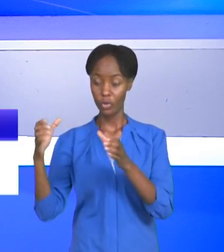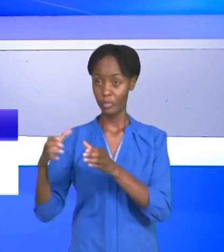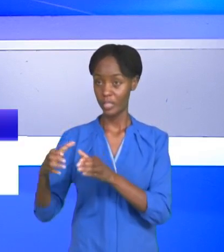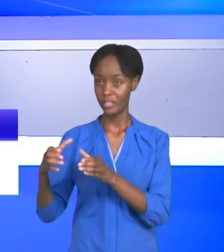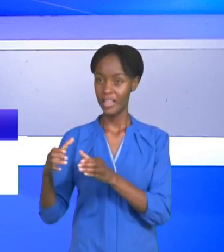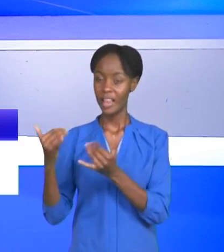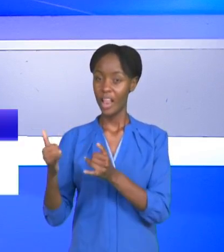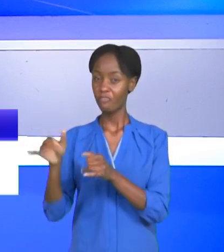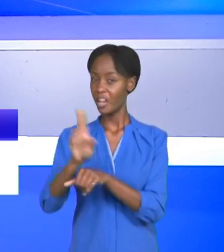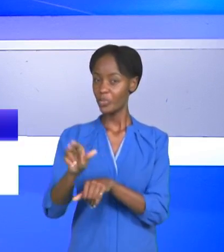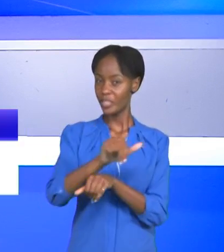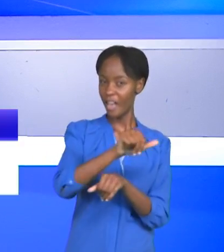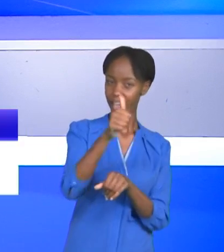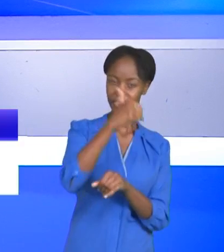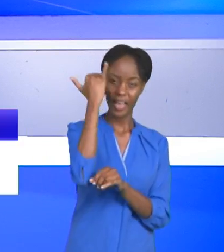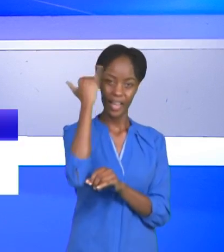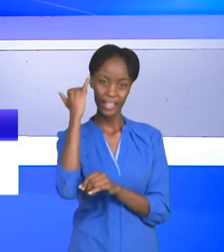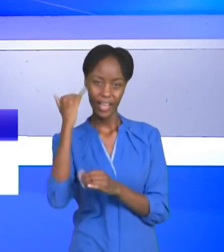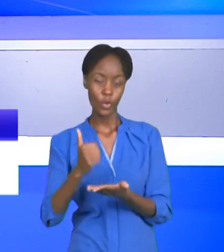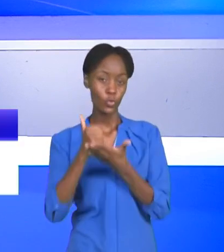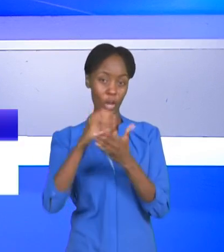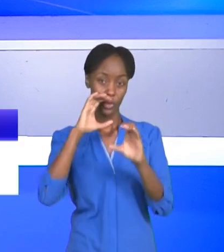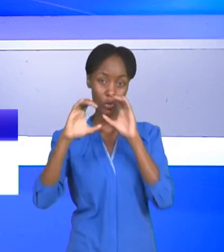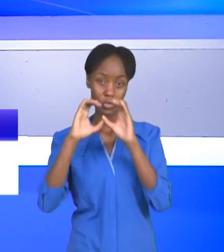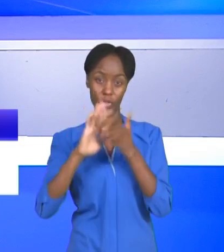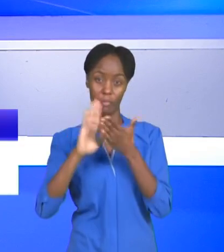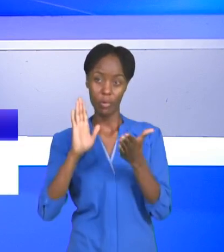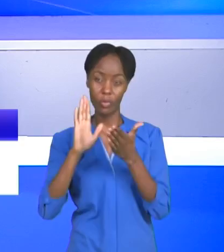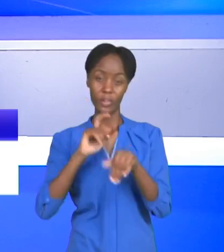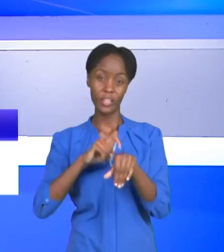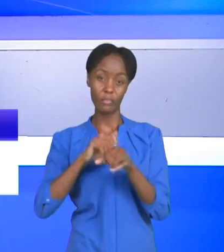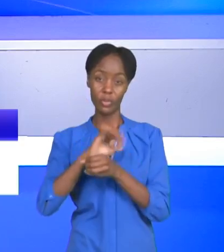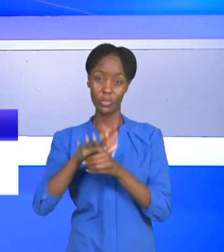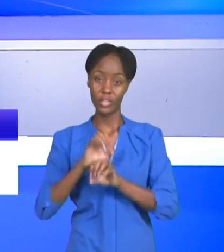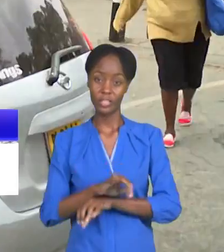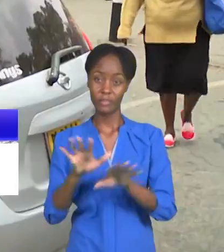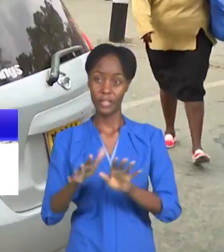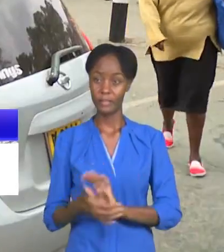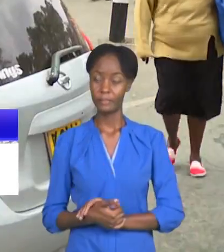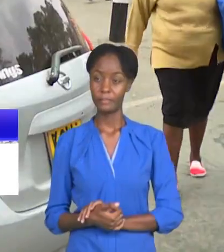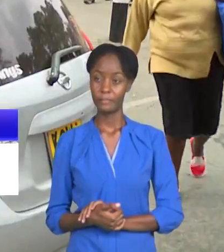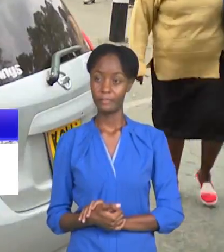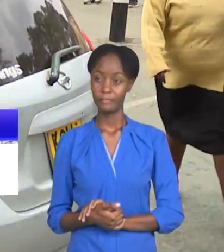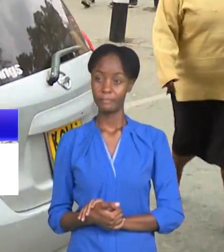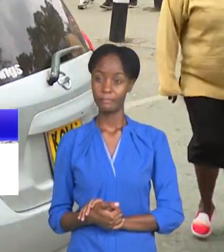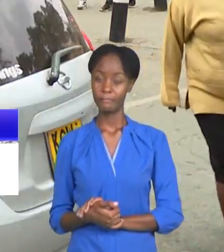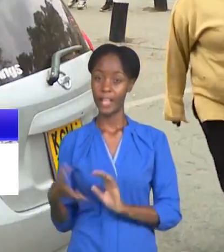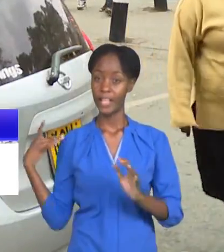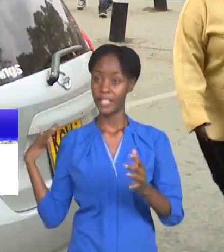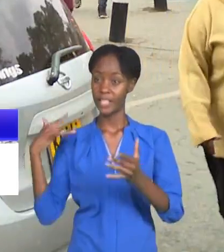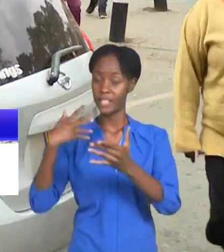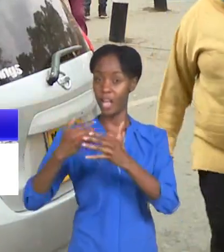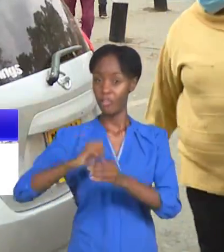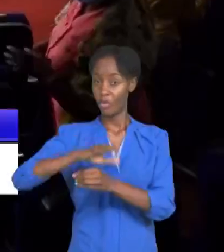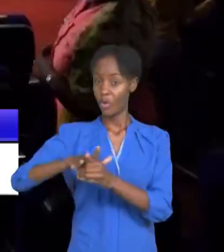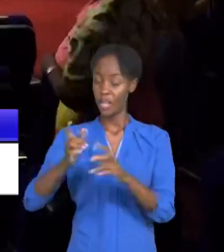way of to ensure communication with them remains effective even amid the pandemic ever since the pandemic struck the country